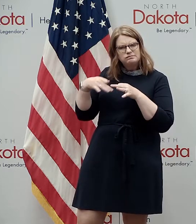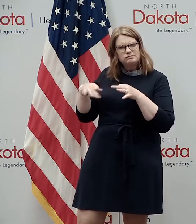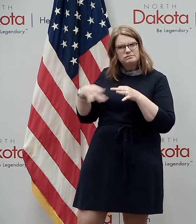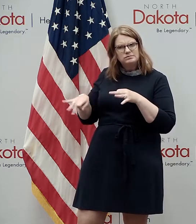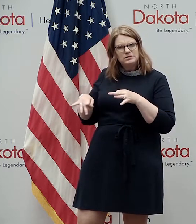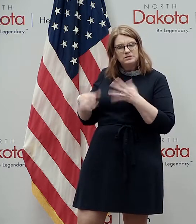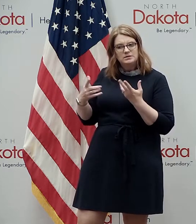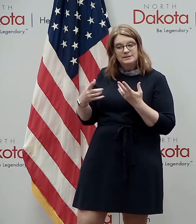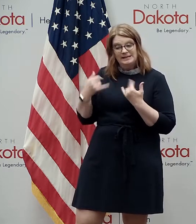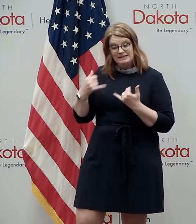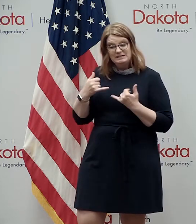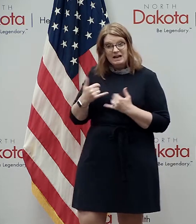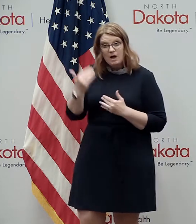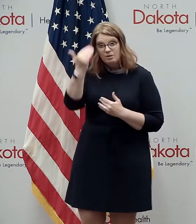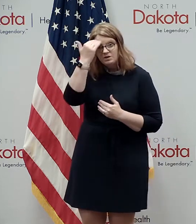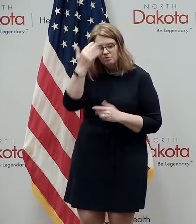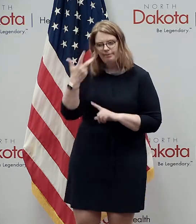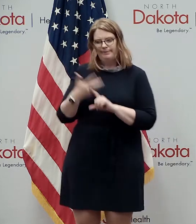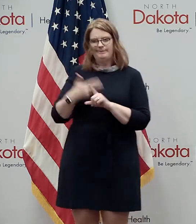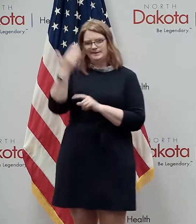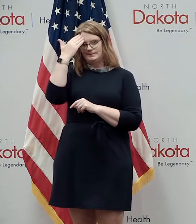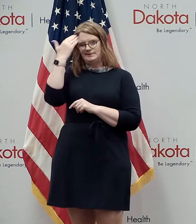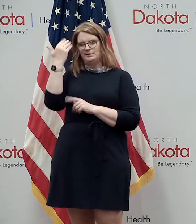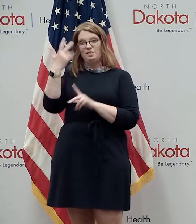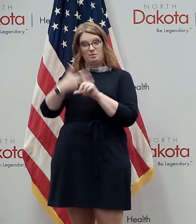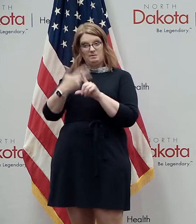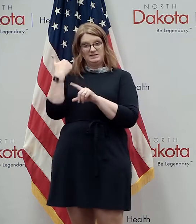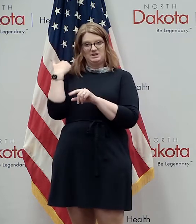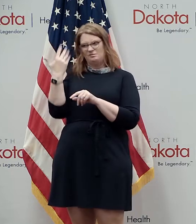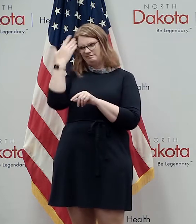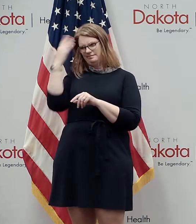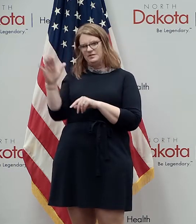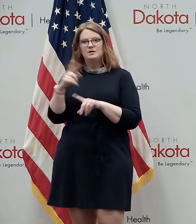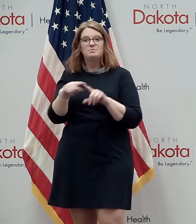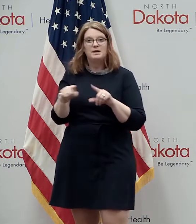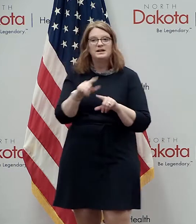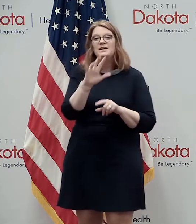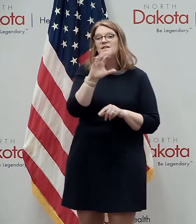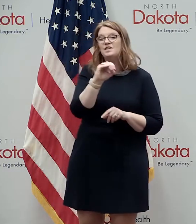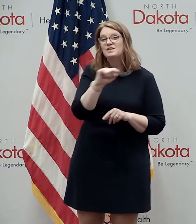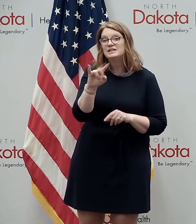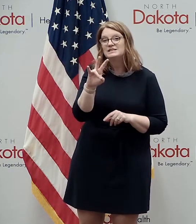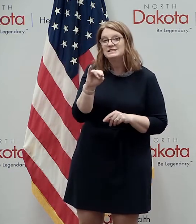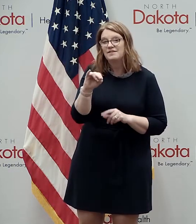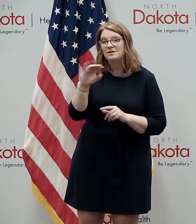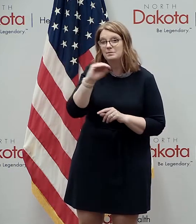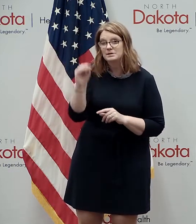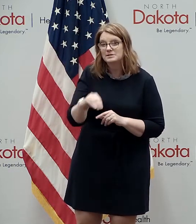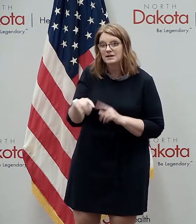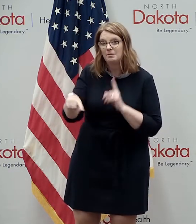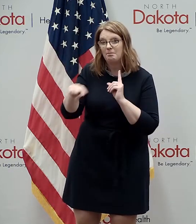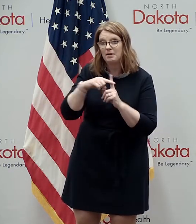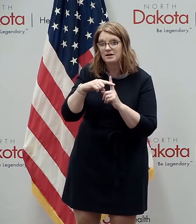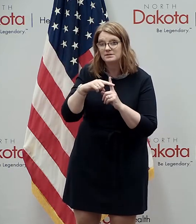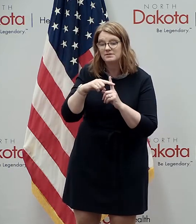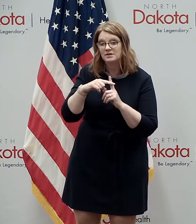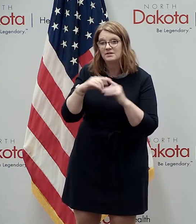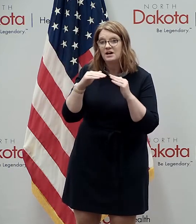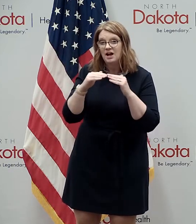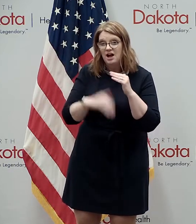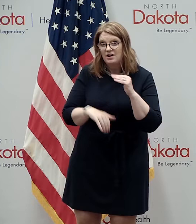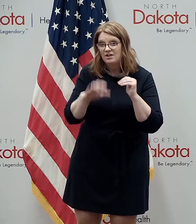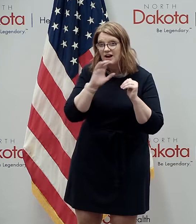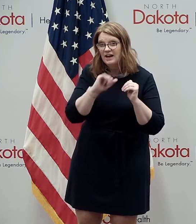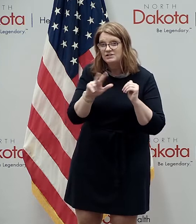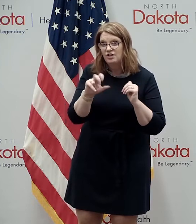three months ago is that it's an estimated that somewhere between 50 and 70 percent of the positives of people under age 30